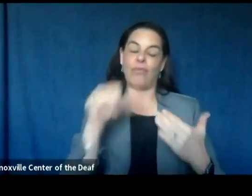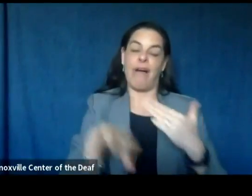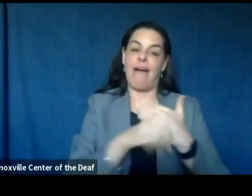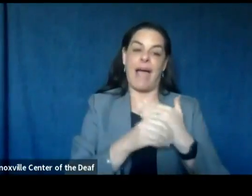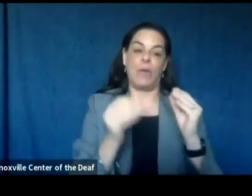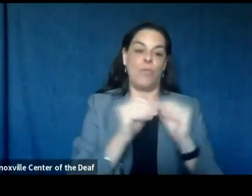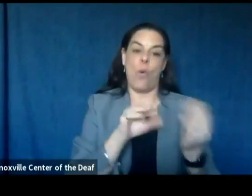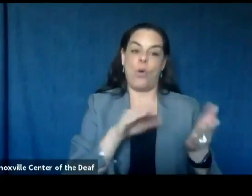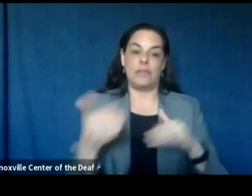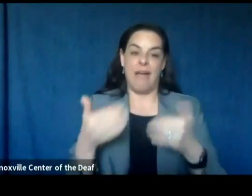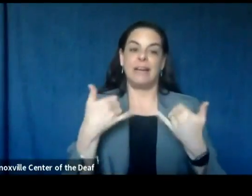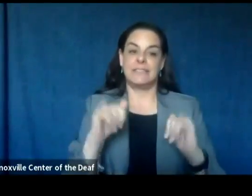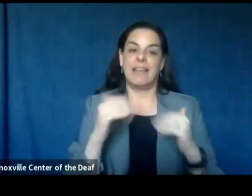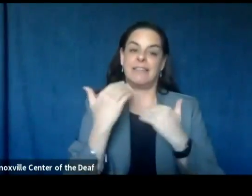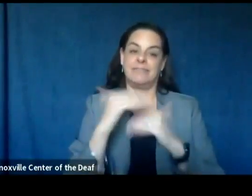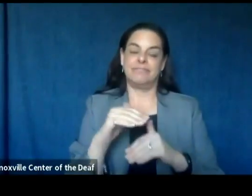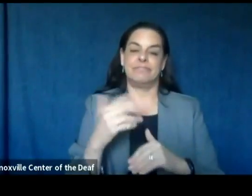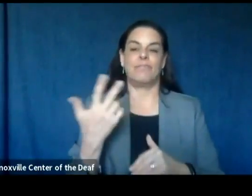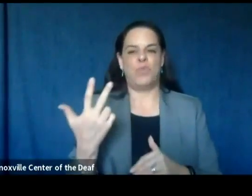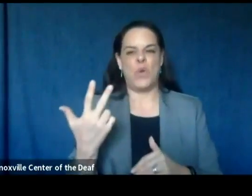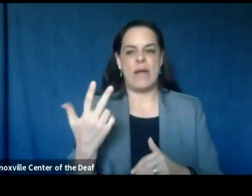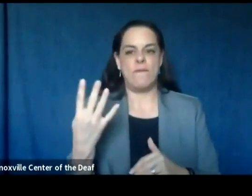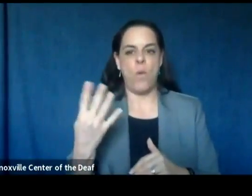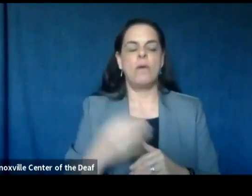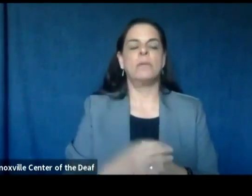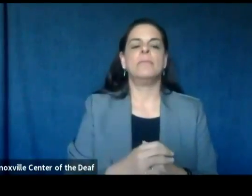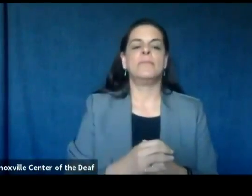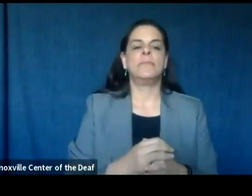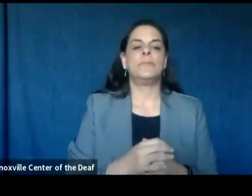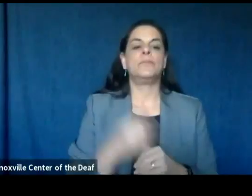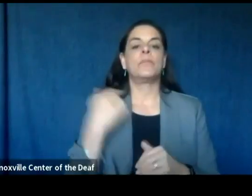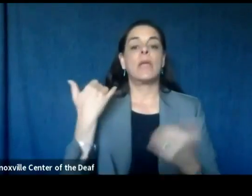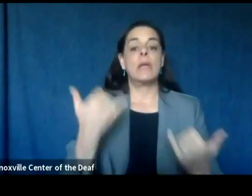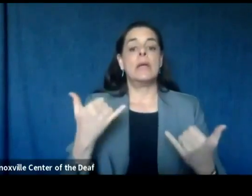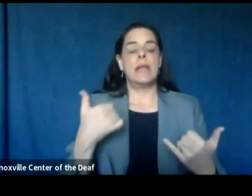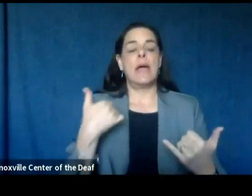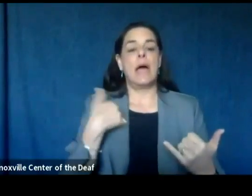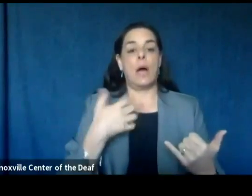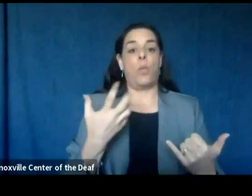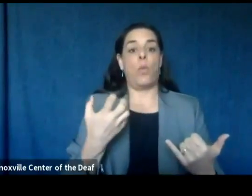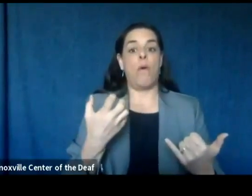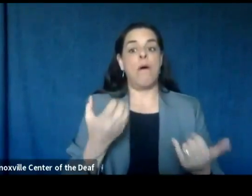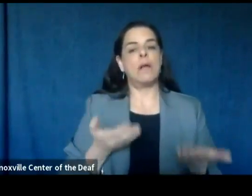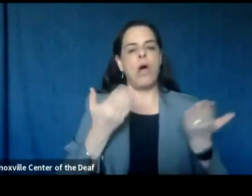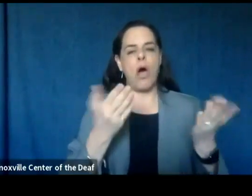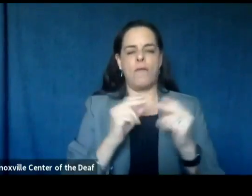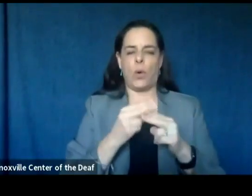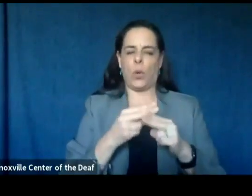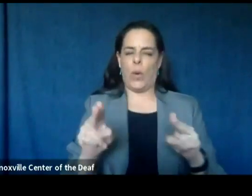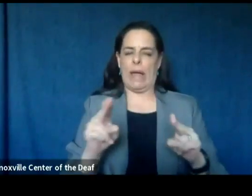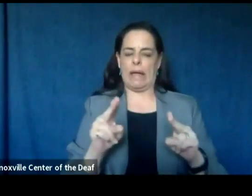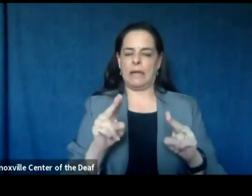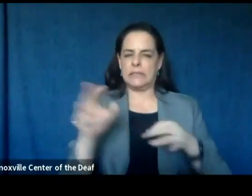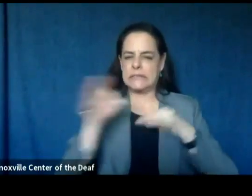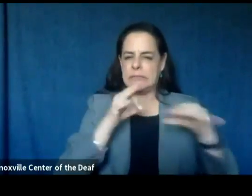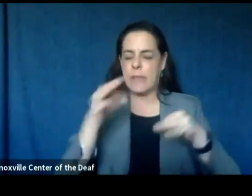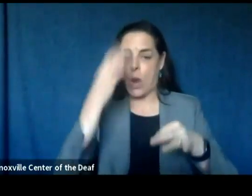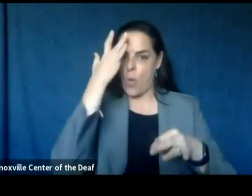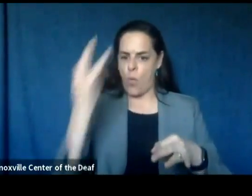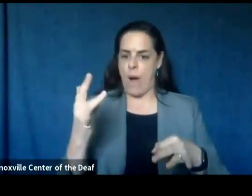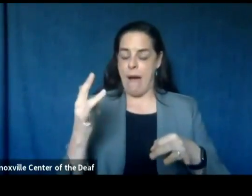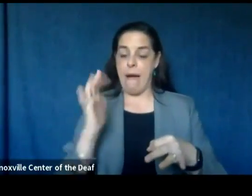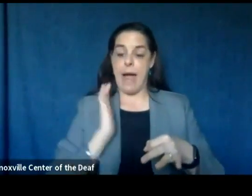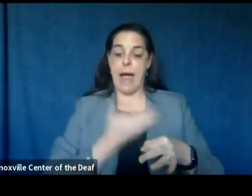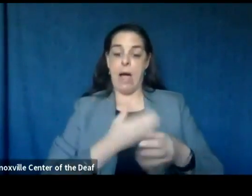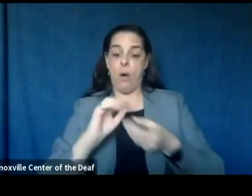-19 we want to take we want to take this time to offer a quick clarification about the differences between the numbers we report